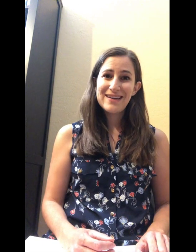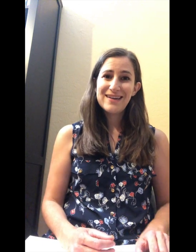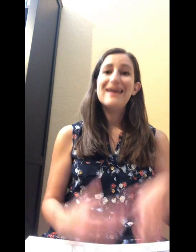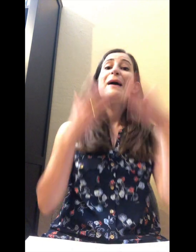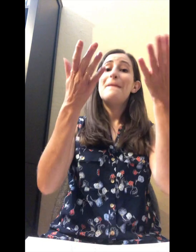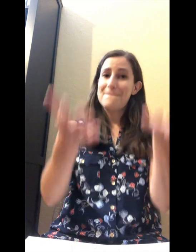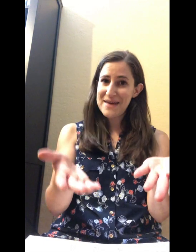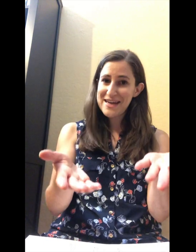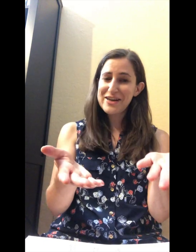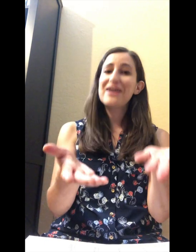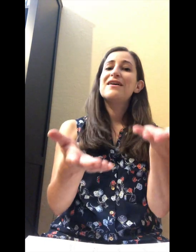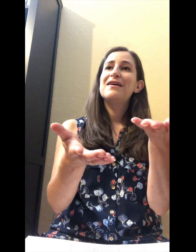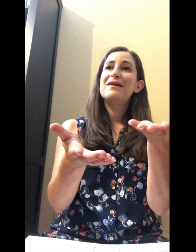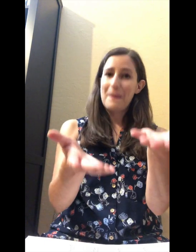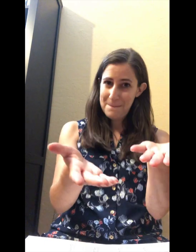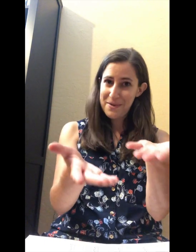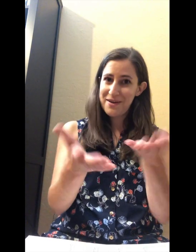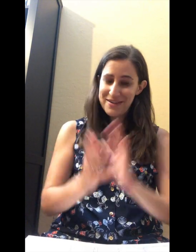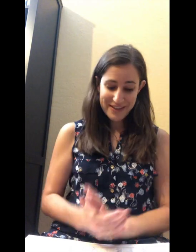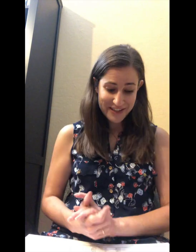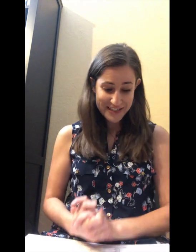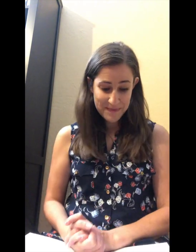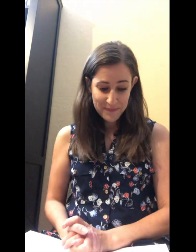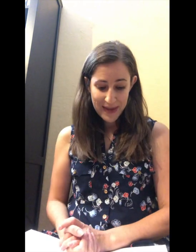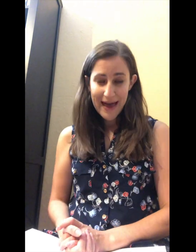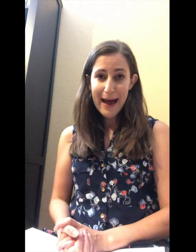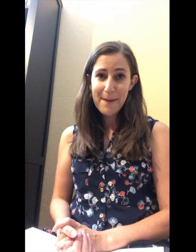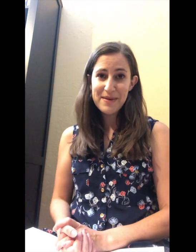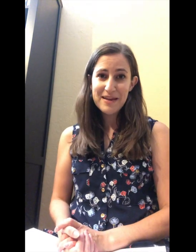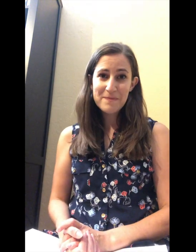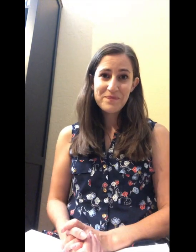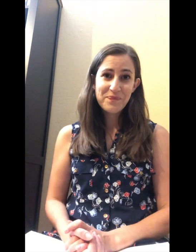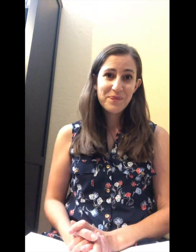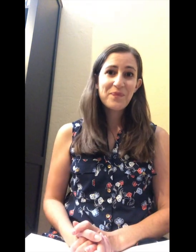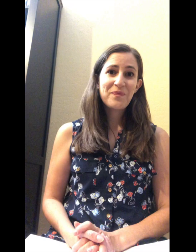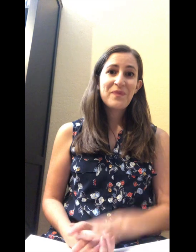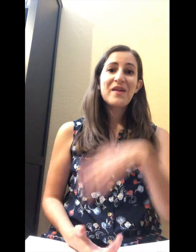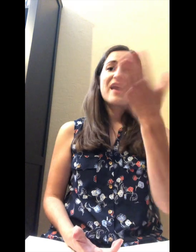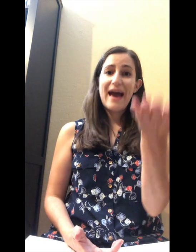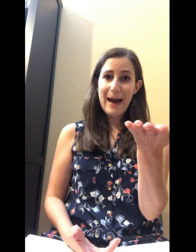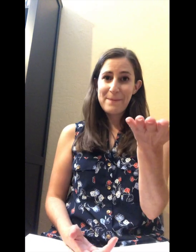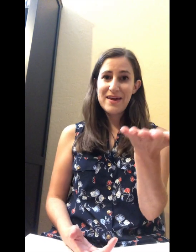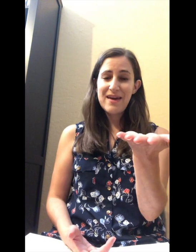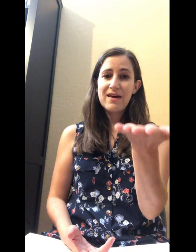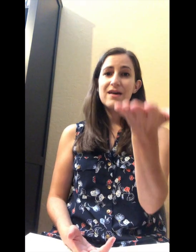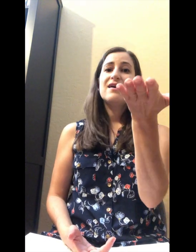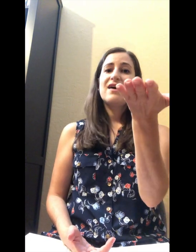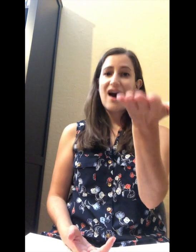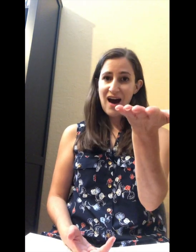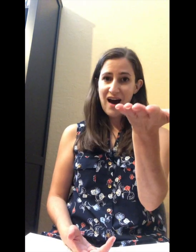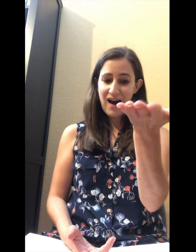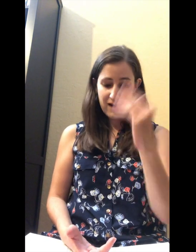Baker. Buh. Good. Happy. Happy. Huh.